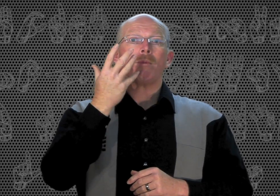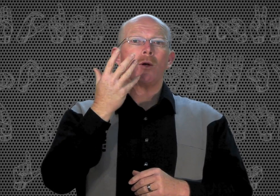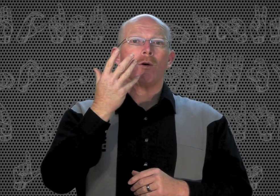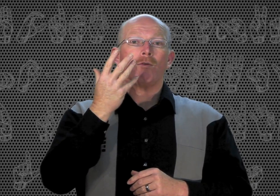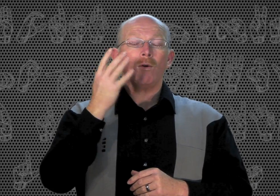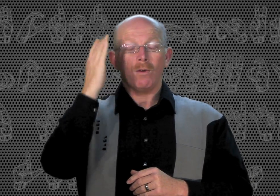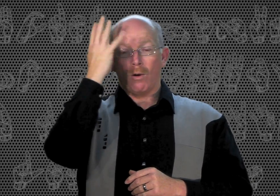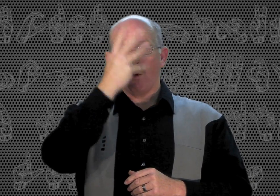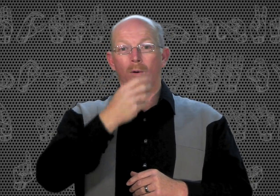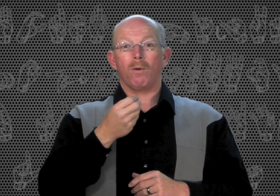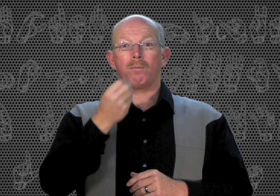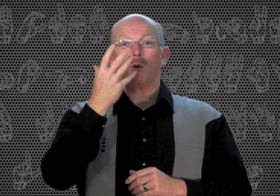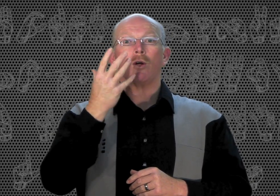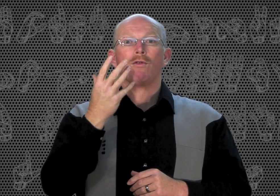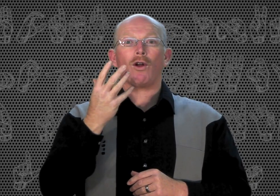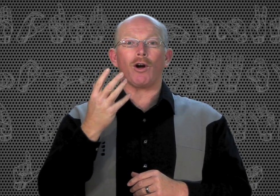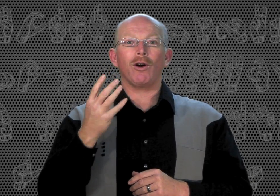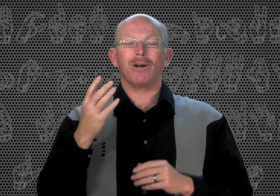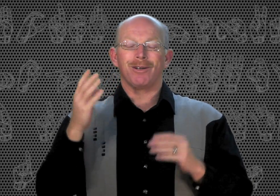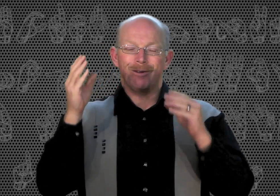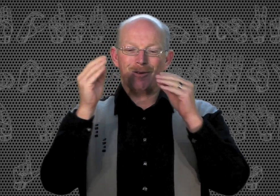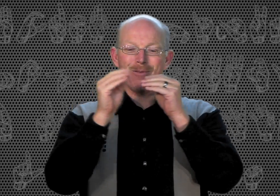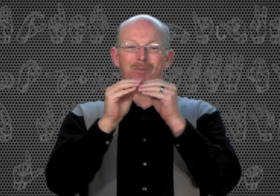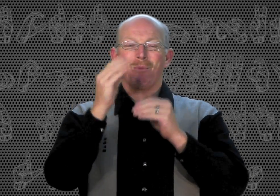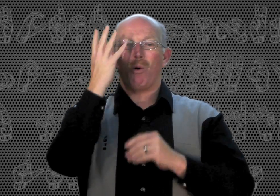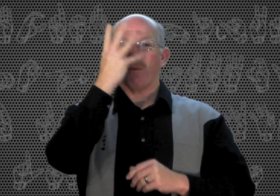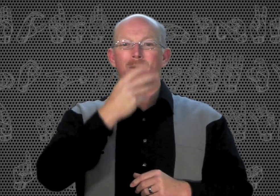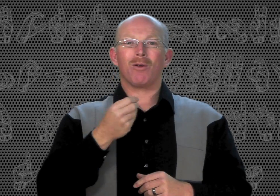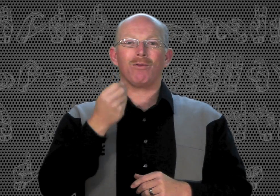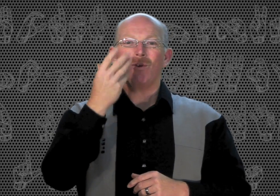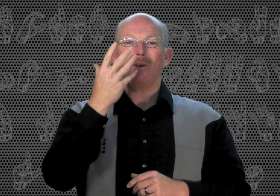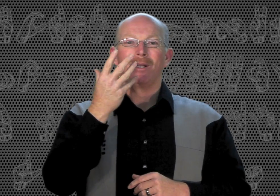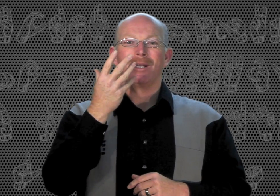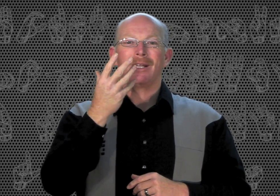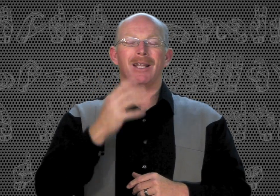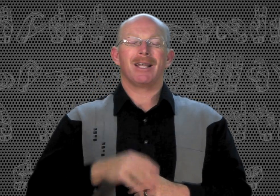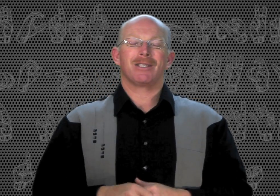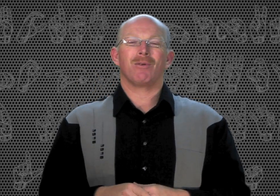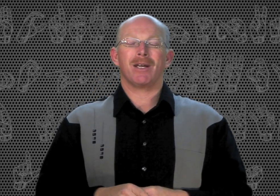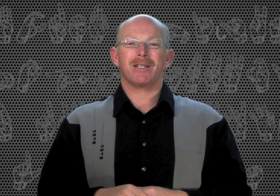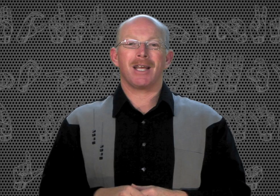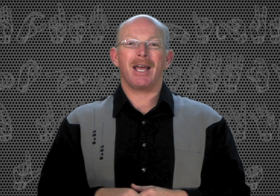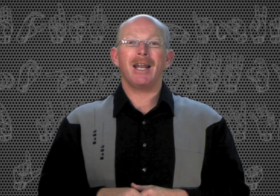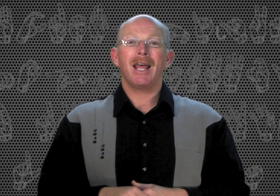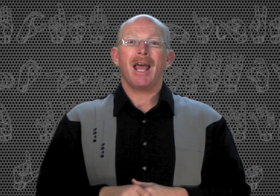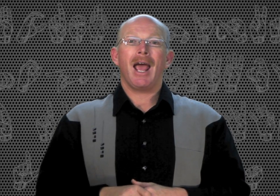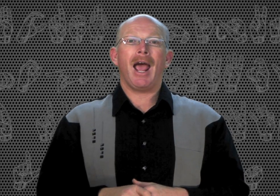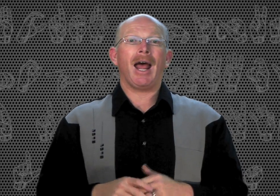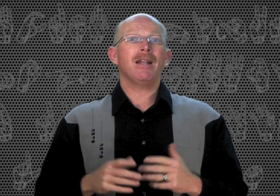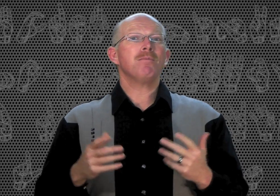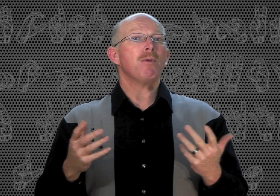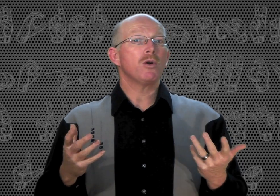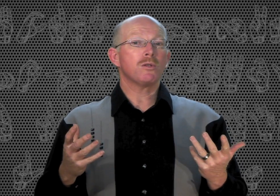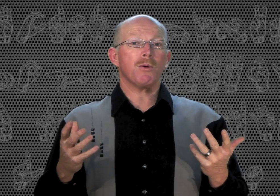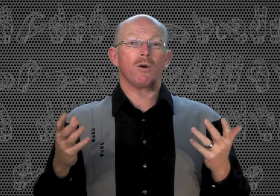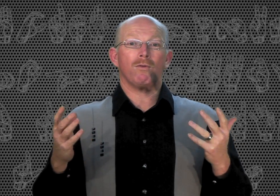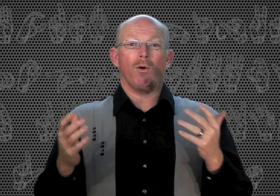beautiful, beautifuler, more beautiful. That's the way you'd say it. And most beautiful.